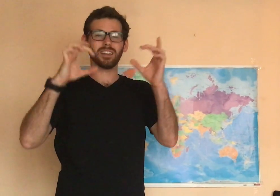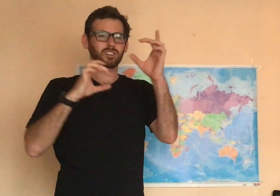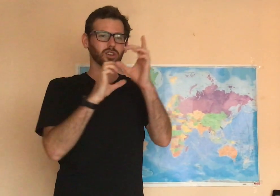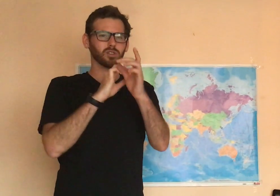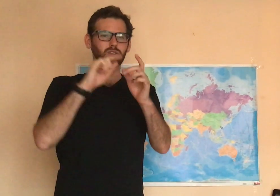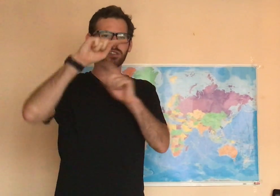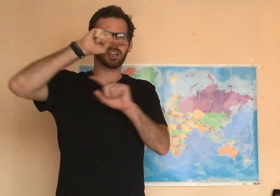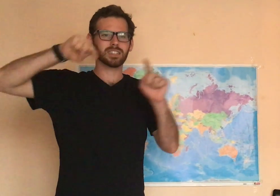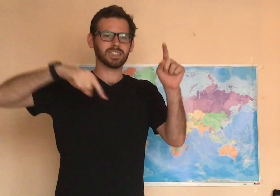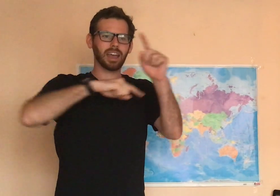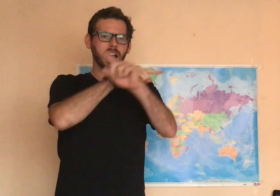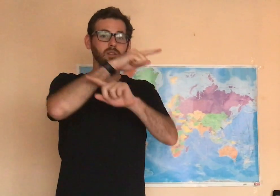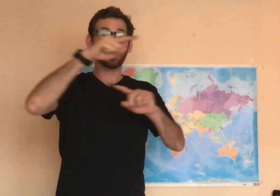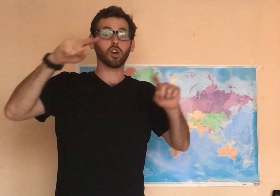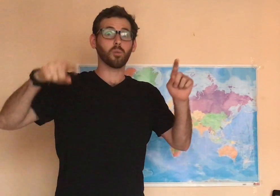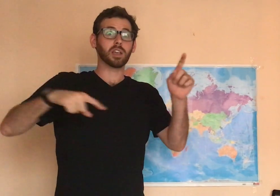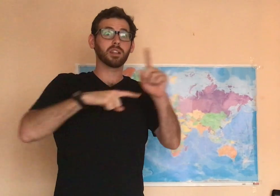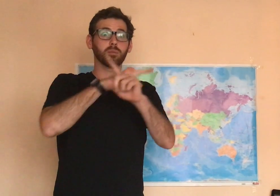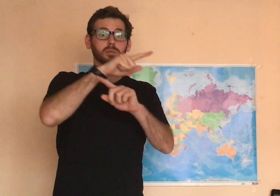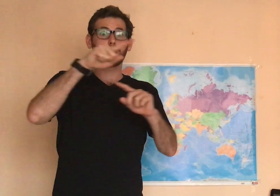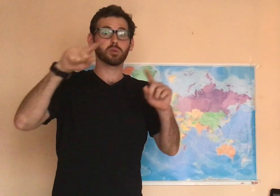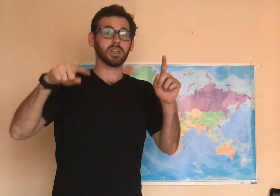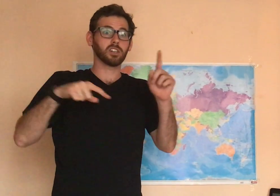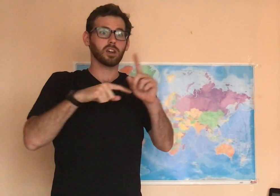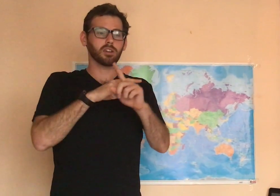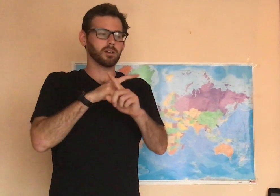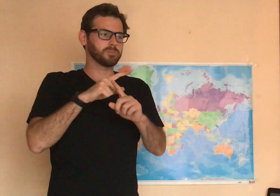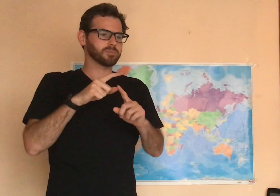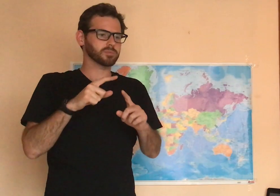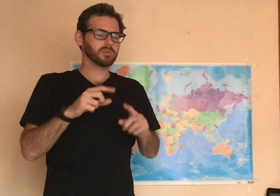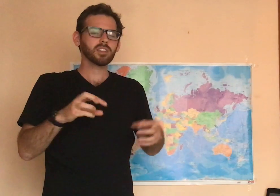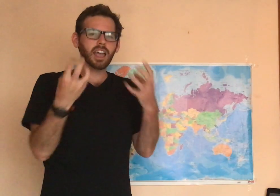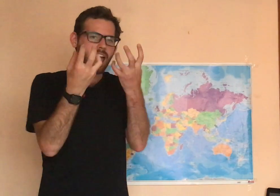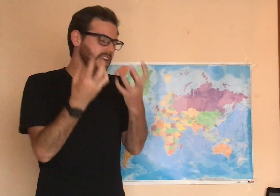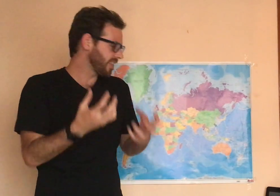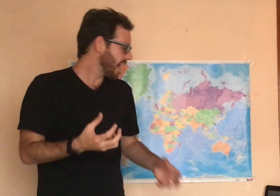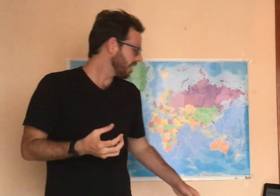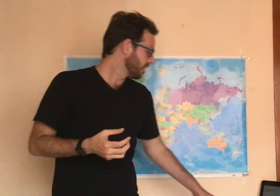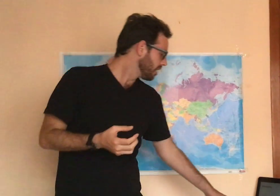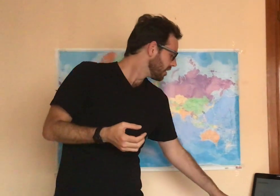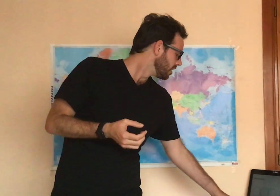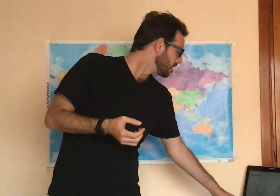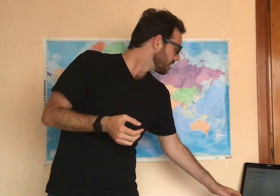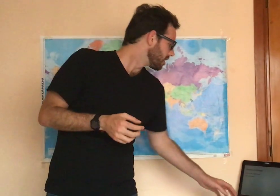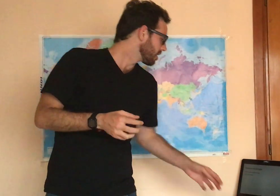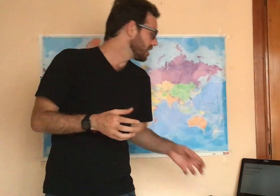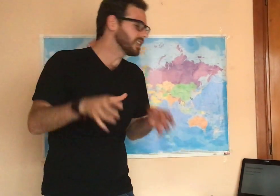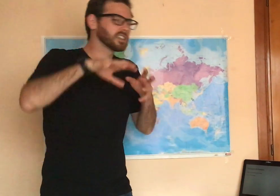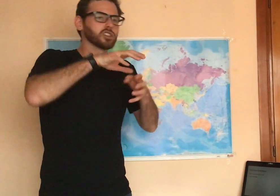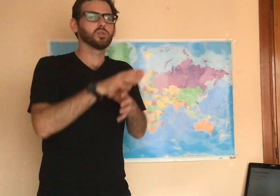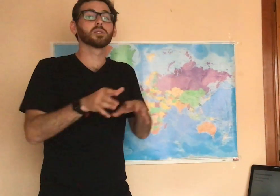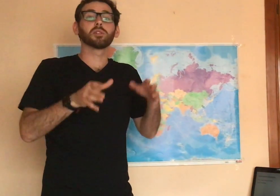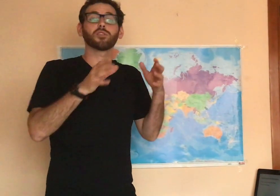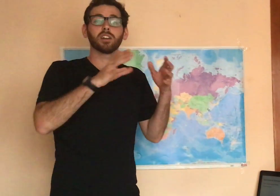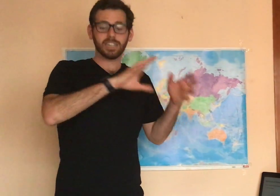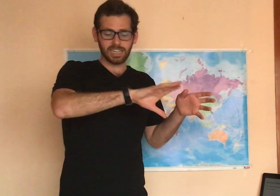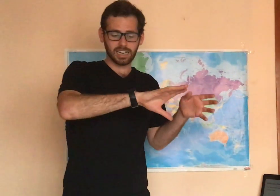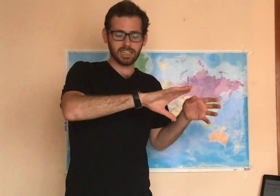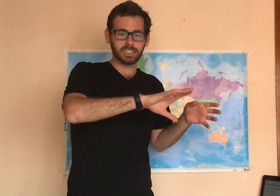circles, and see how they go between each other. And that leads us to some different techniques